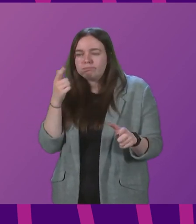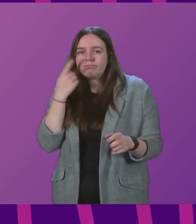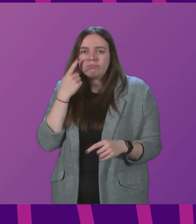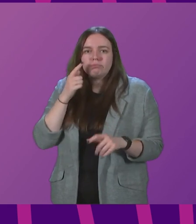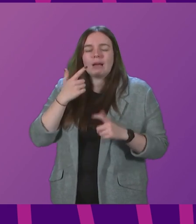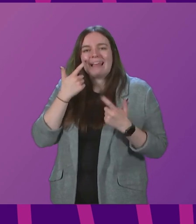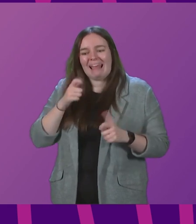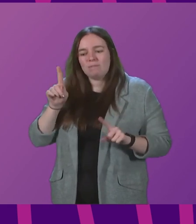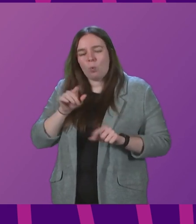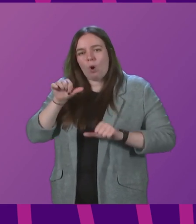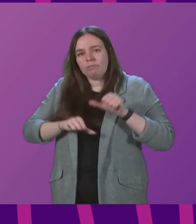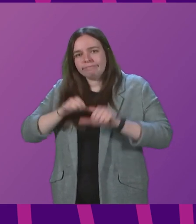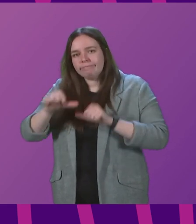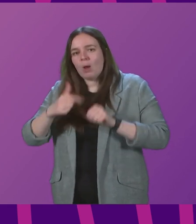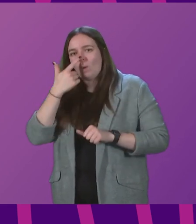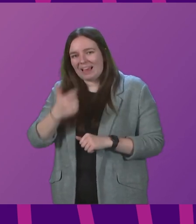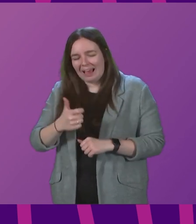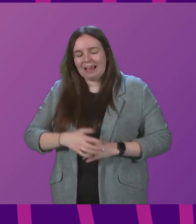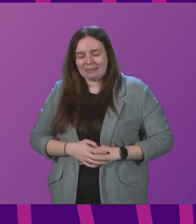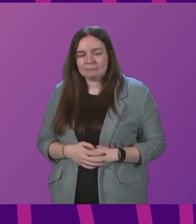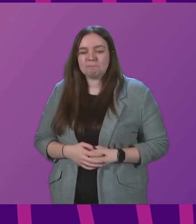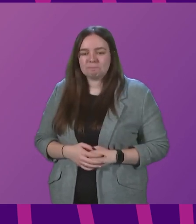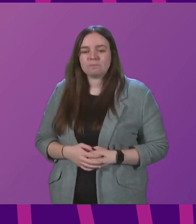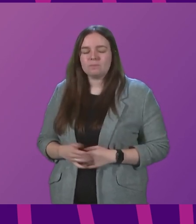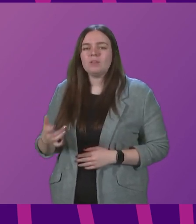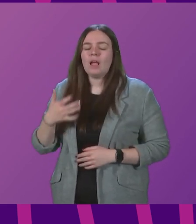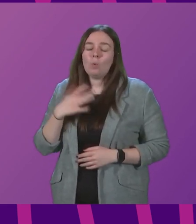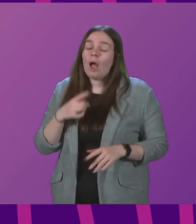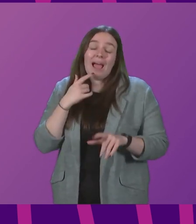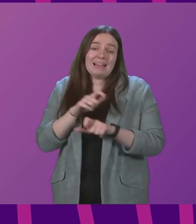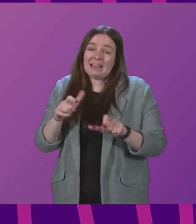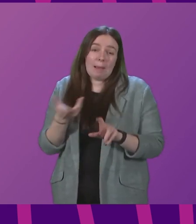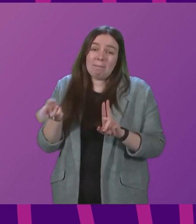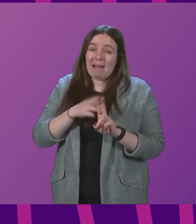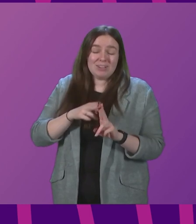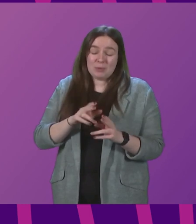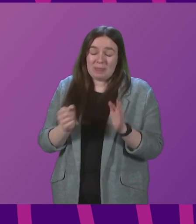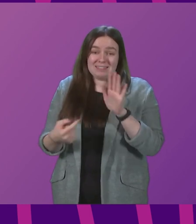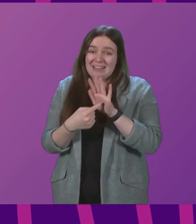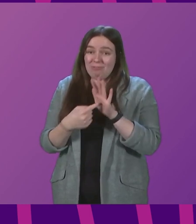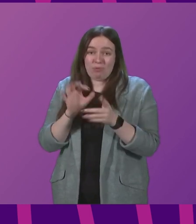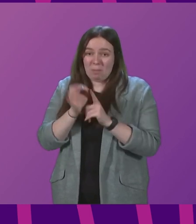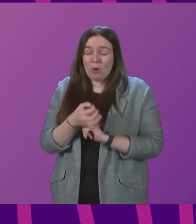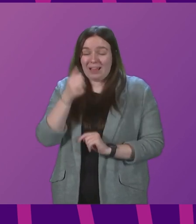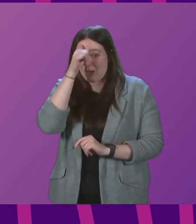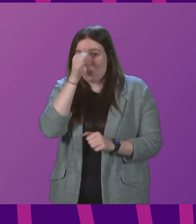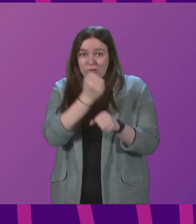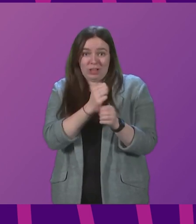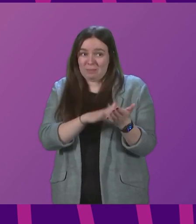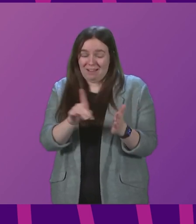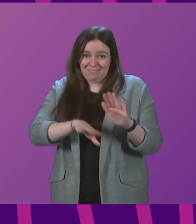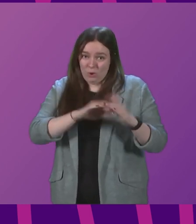further steps we can take. I keep coming back to this central point here, and I know what Gillian Mackay absolutely